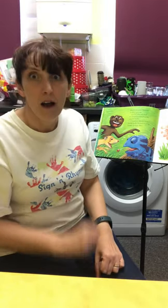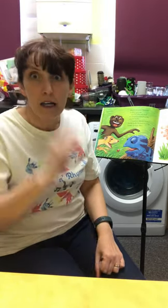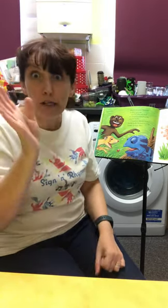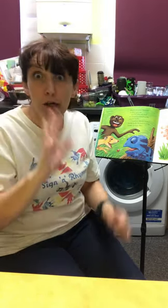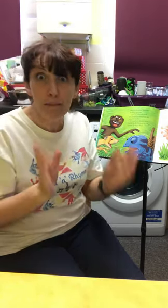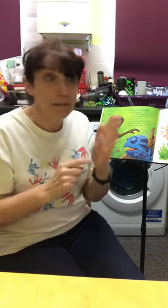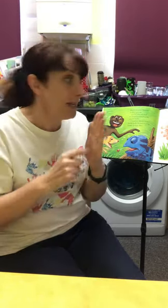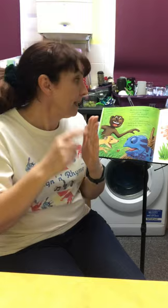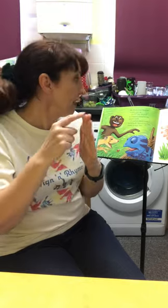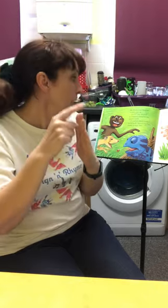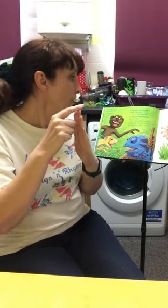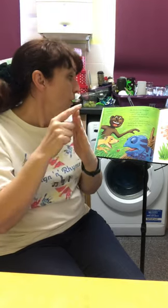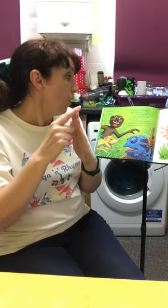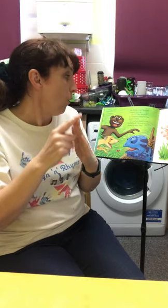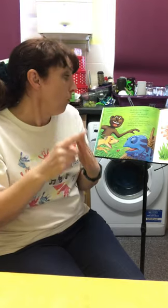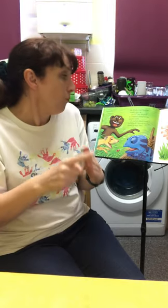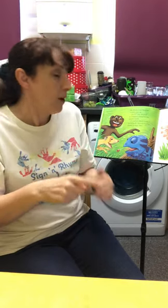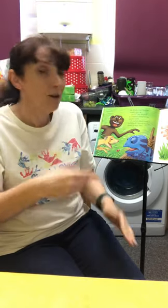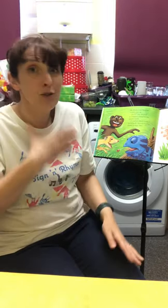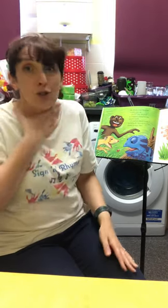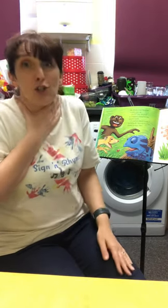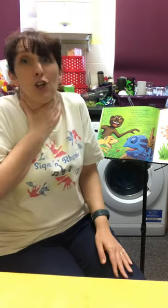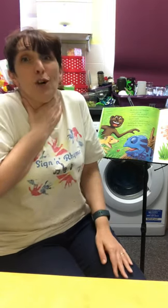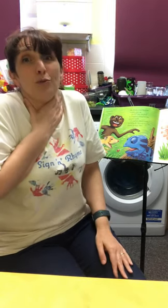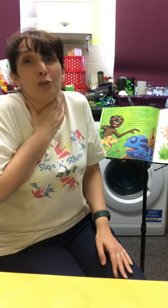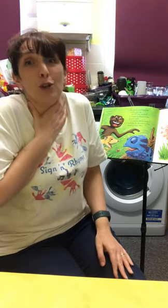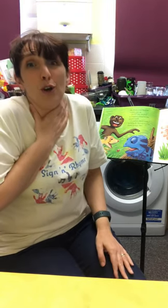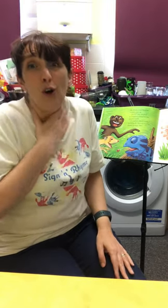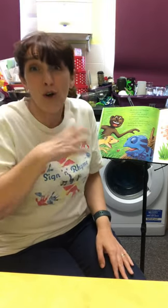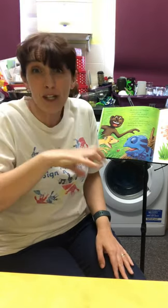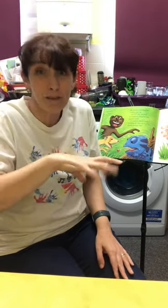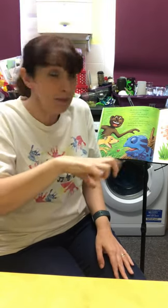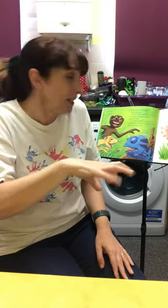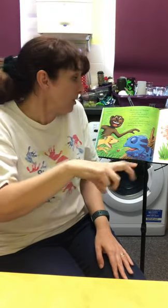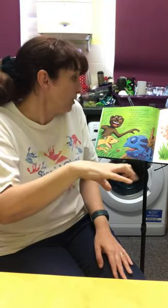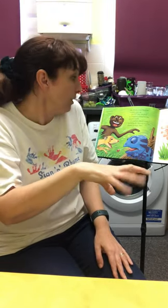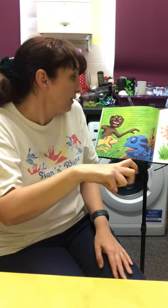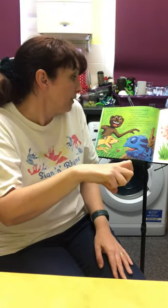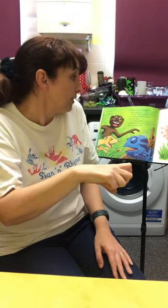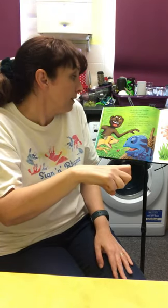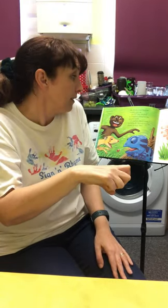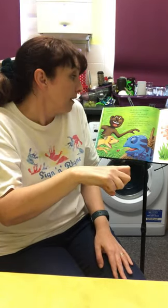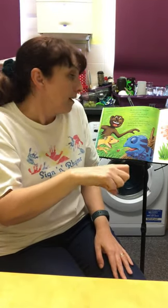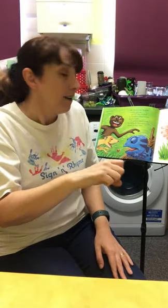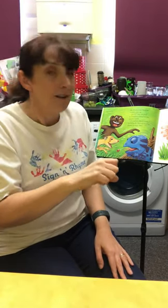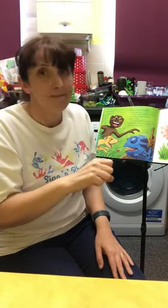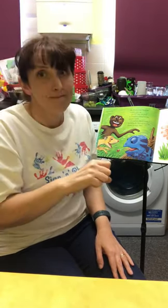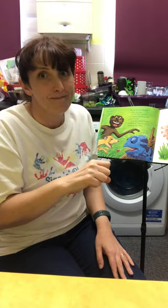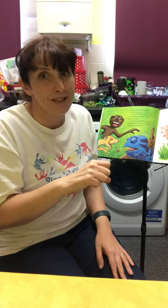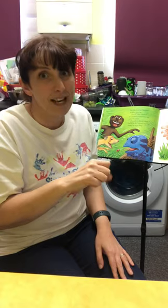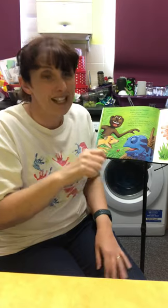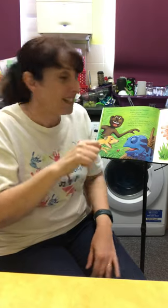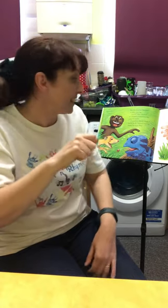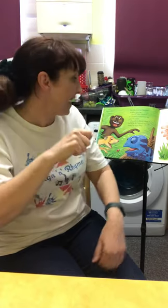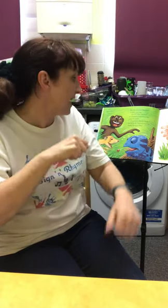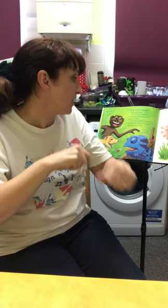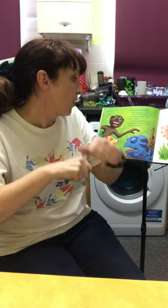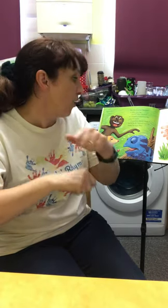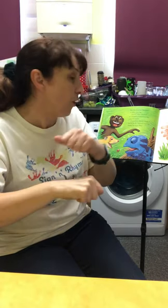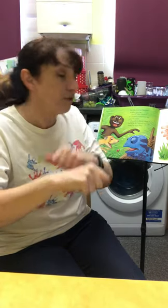Chameleon almost choked on his beetle. Instead of